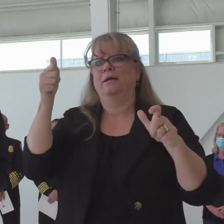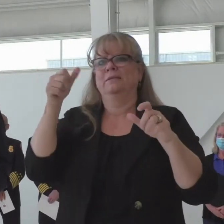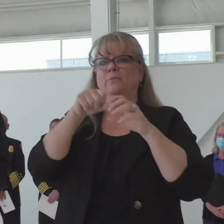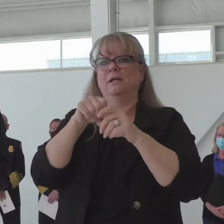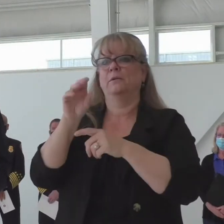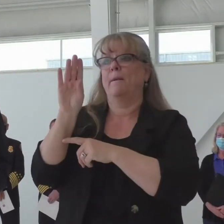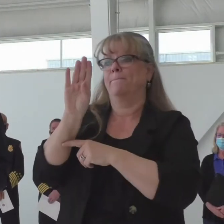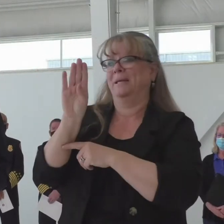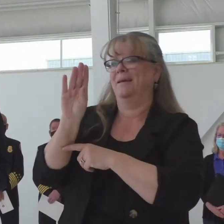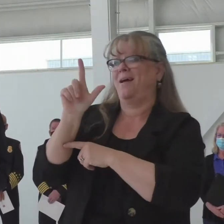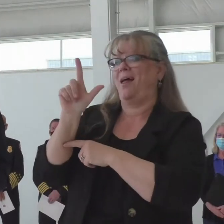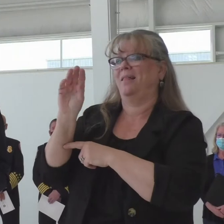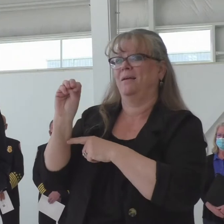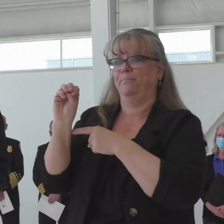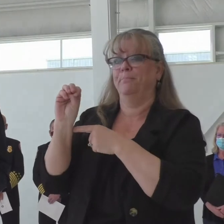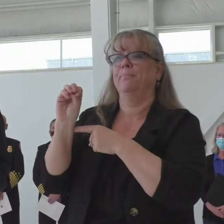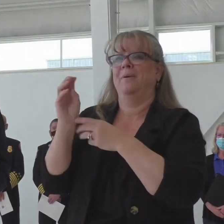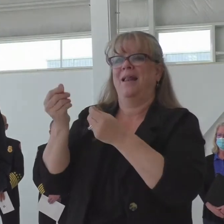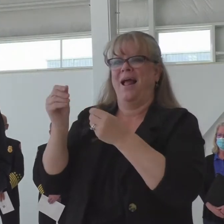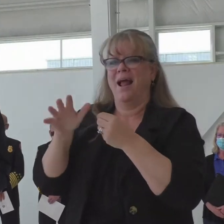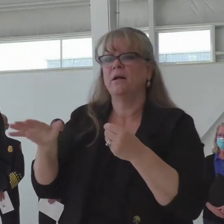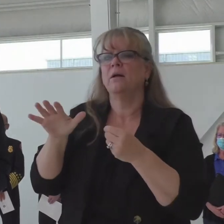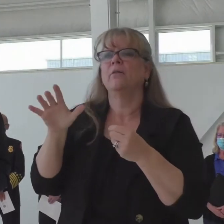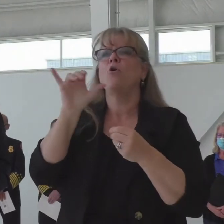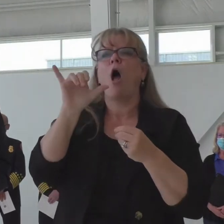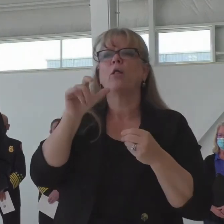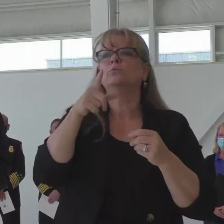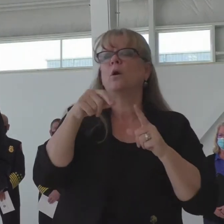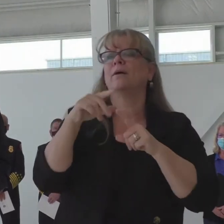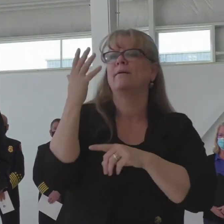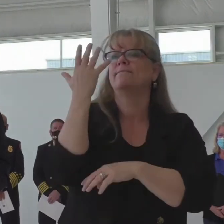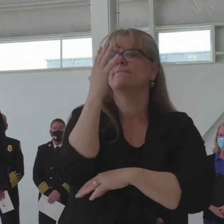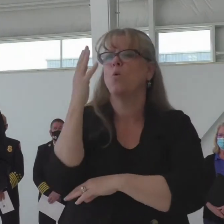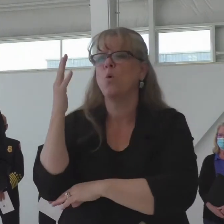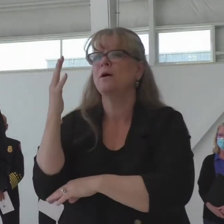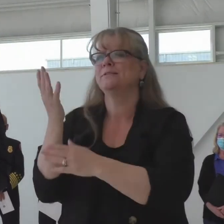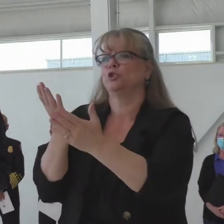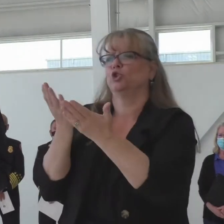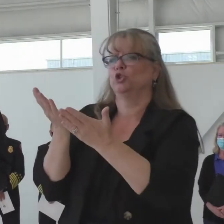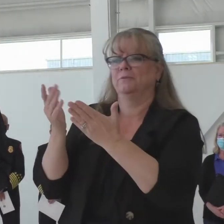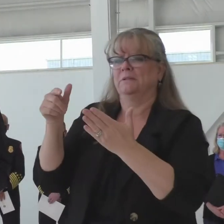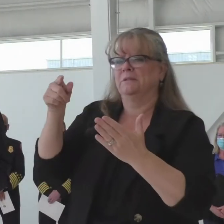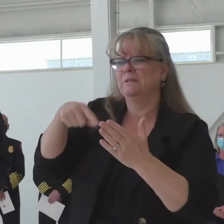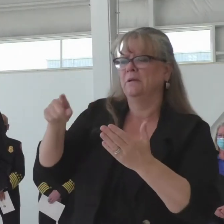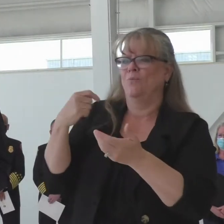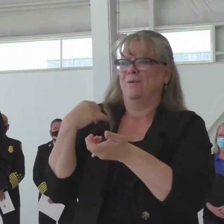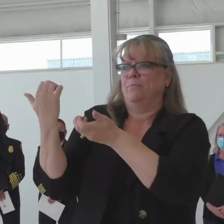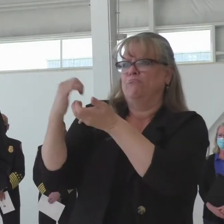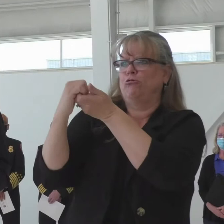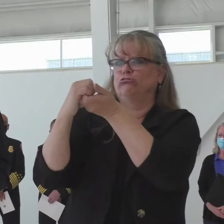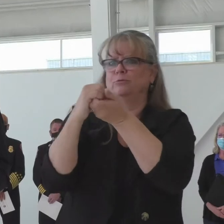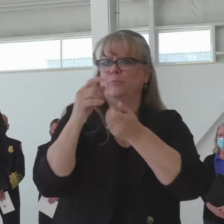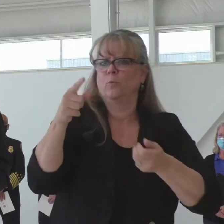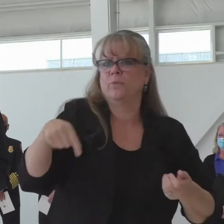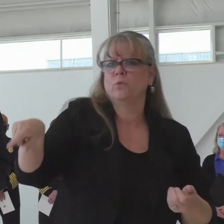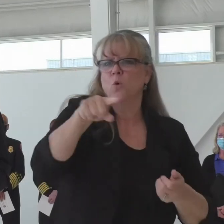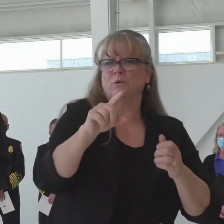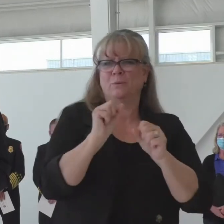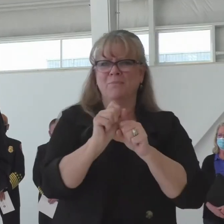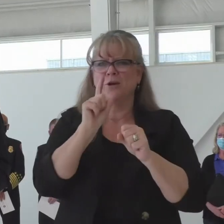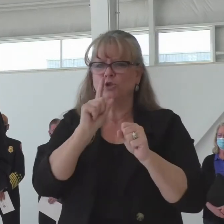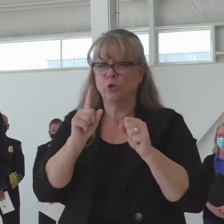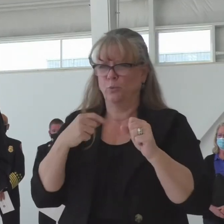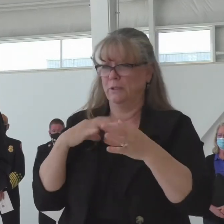Department of Agriculture land, and we work closely with our federal partners who are also here with us today around protecting our treasured federal